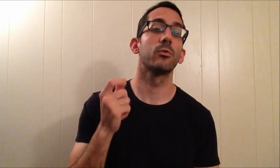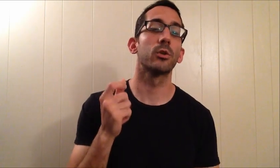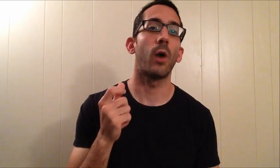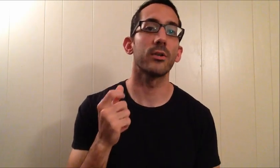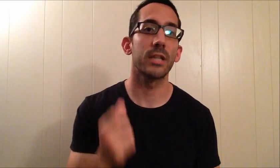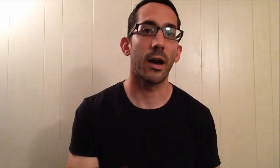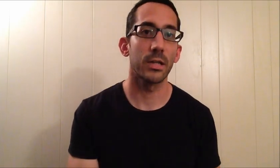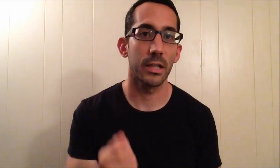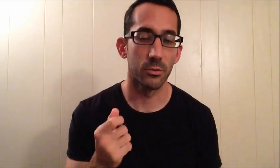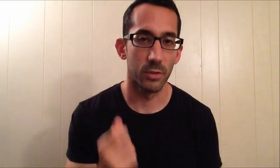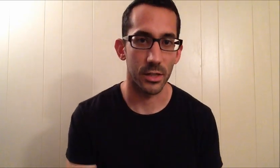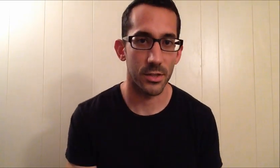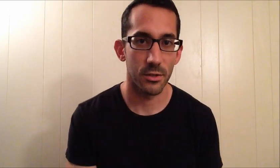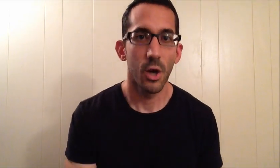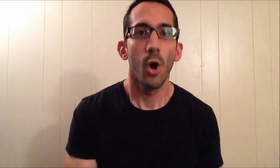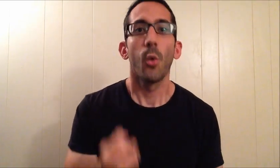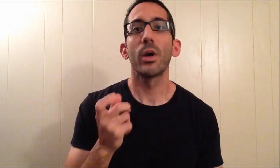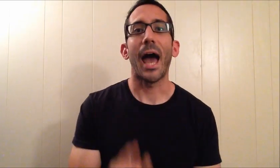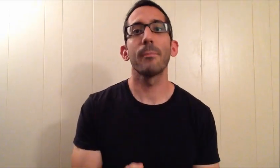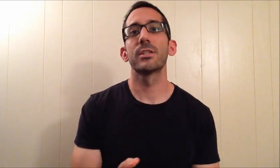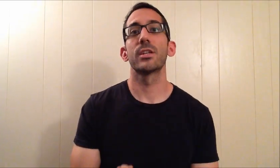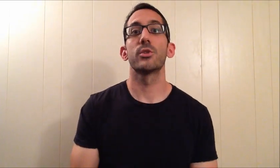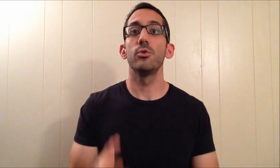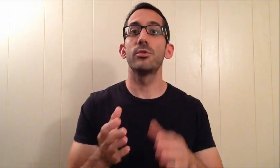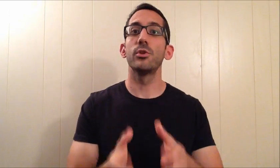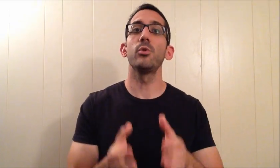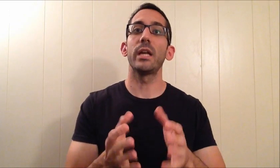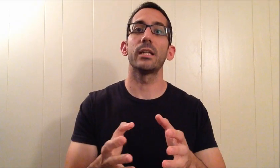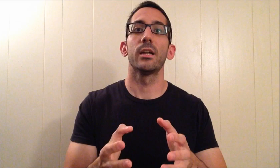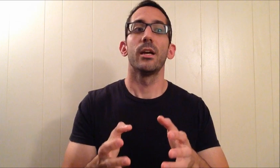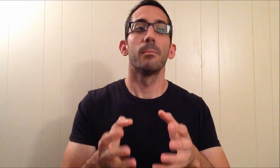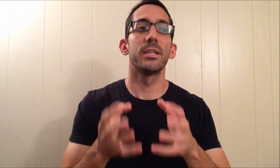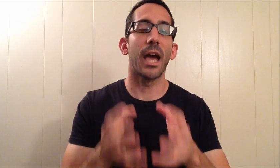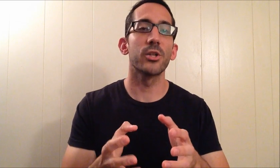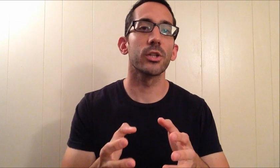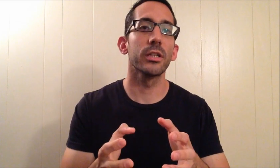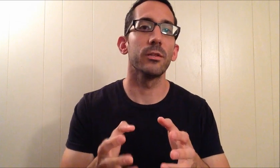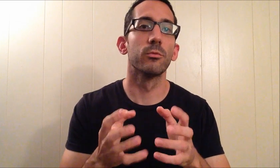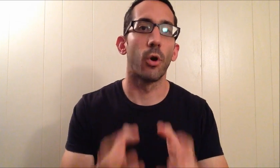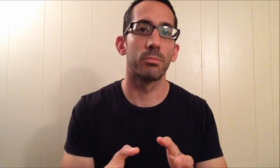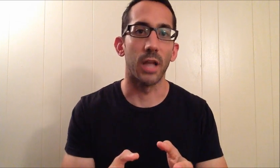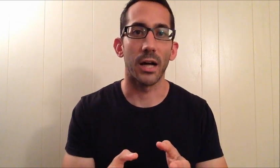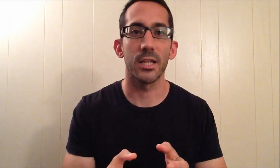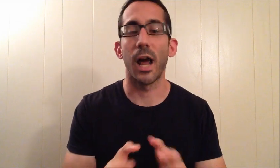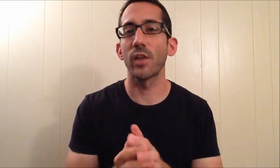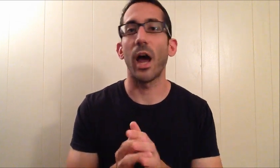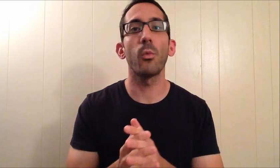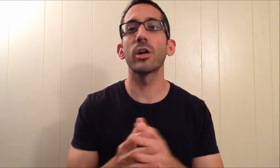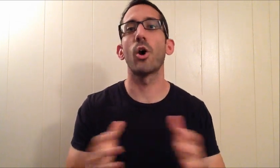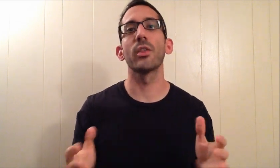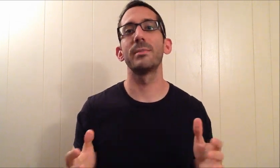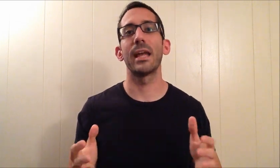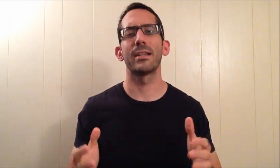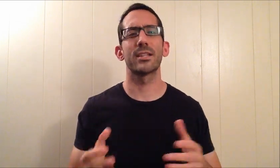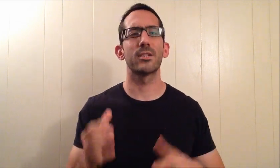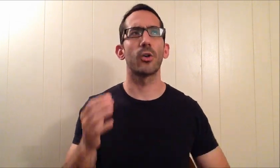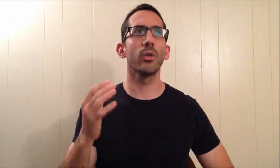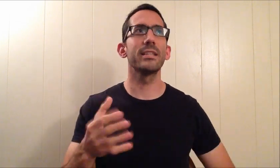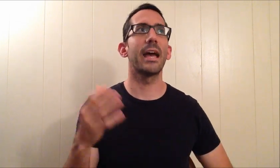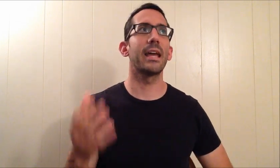requires calculated risks. What happens is you do hit potentially roadblocks. And I don't want to call them dead ends because the only dead